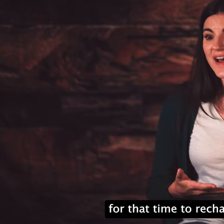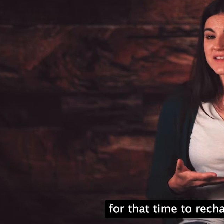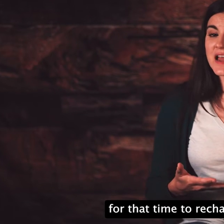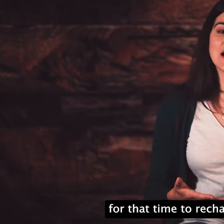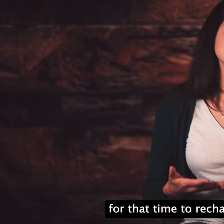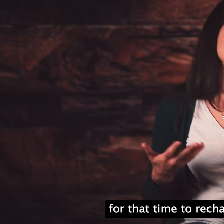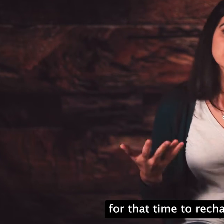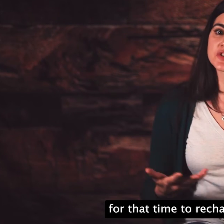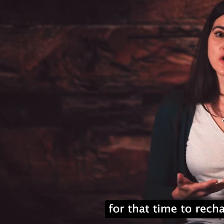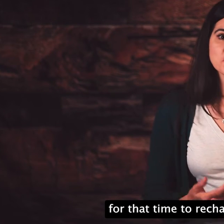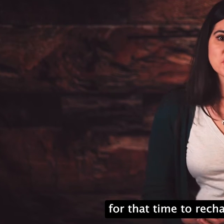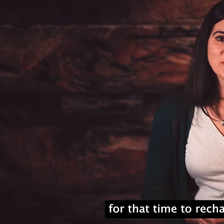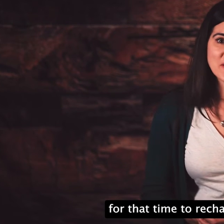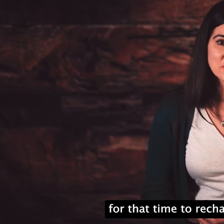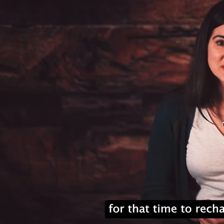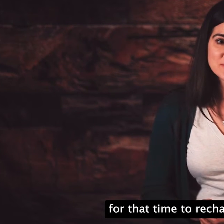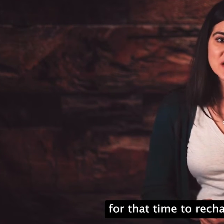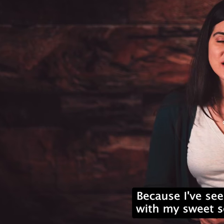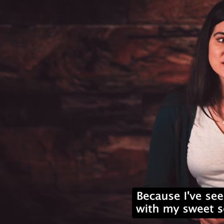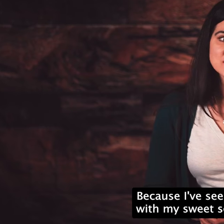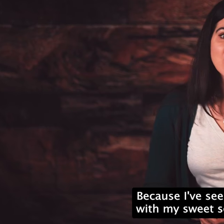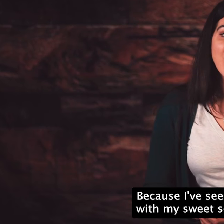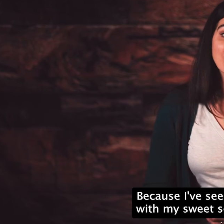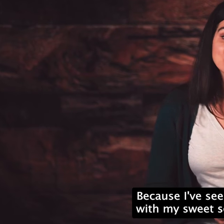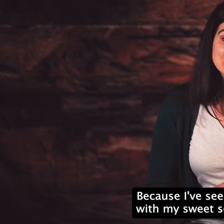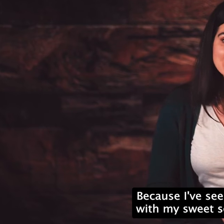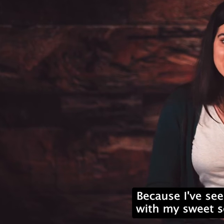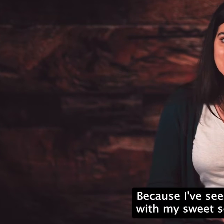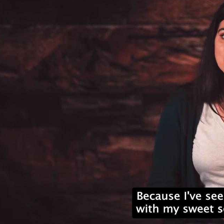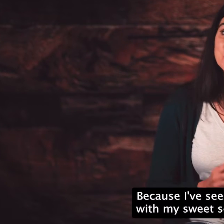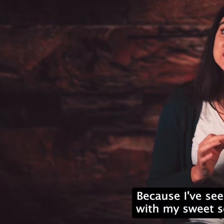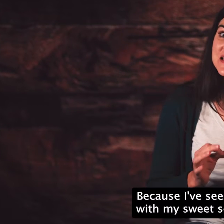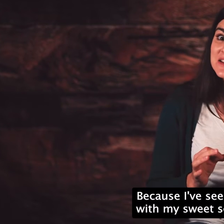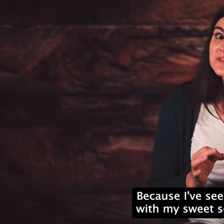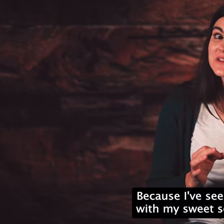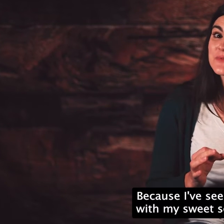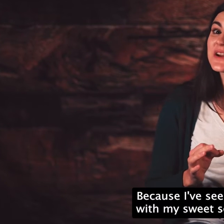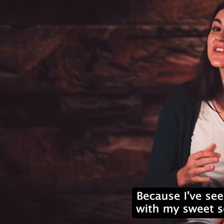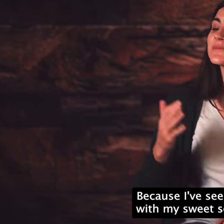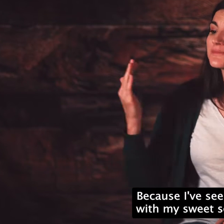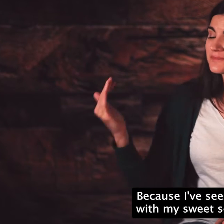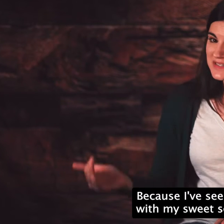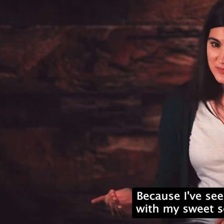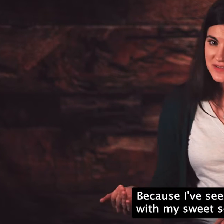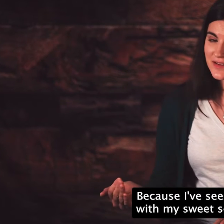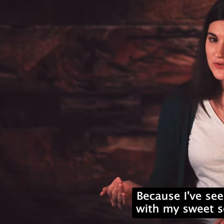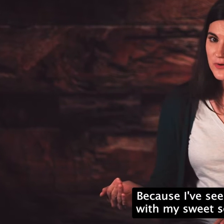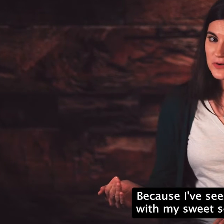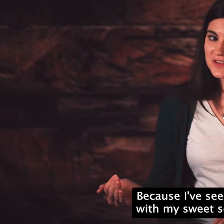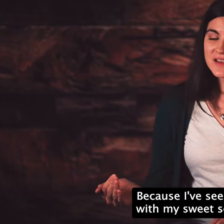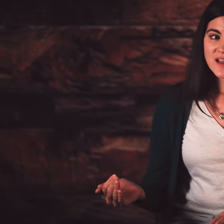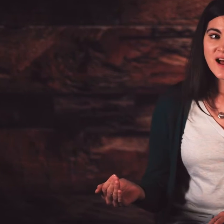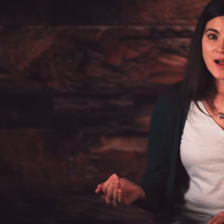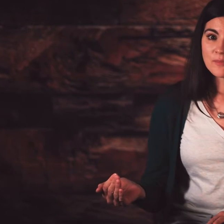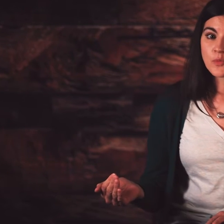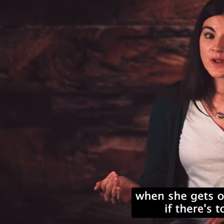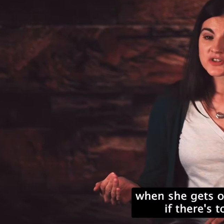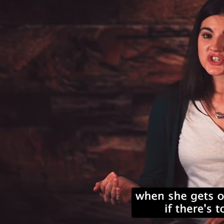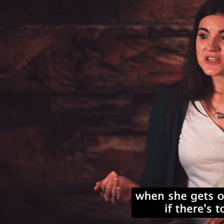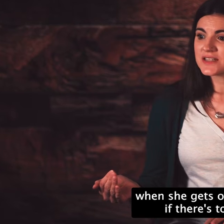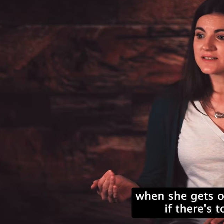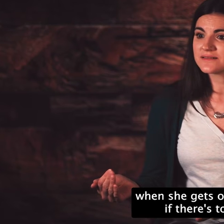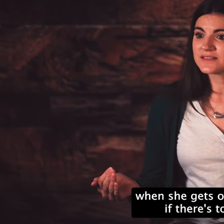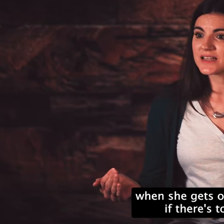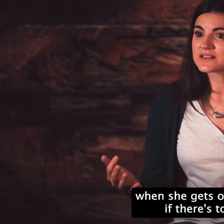that time to recharge their batteries. Because I've seen particularly with my sweet seven year old, um,